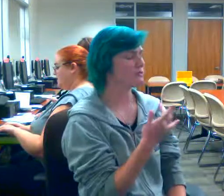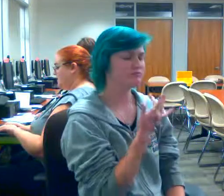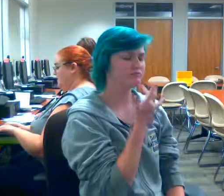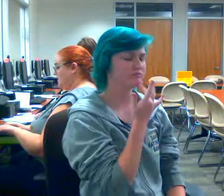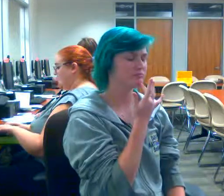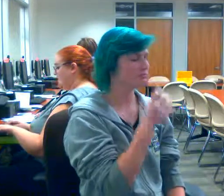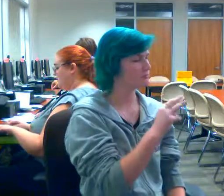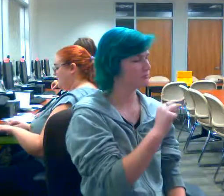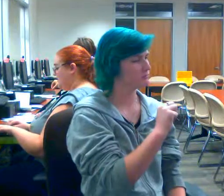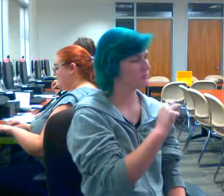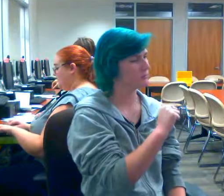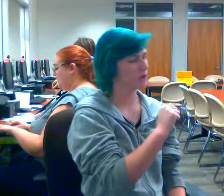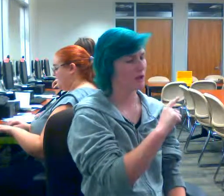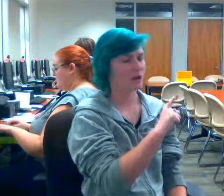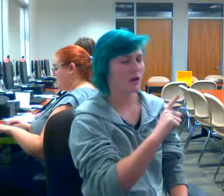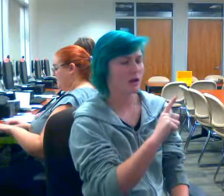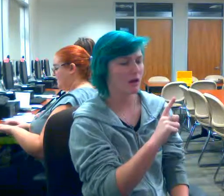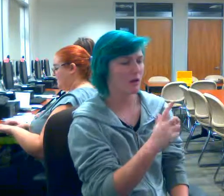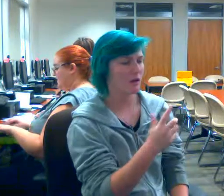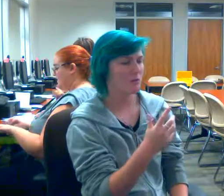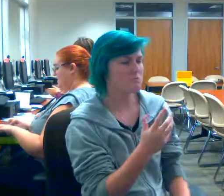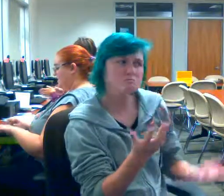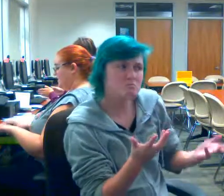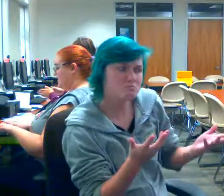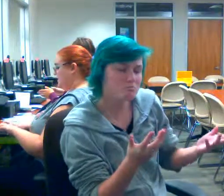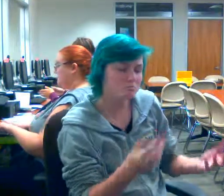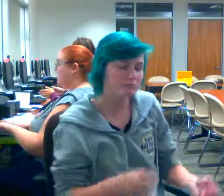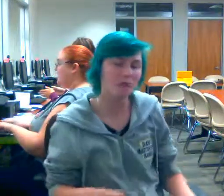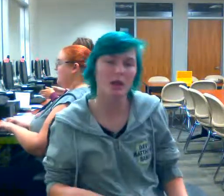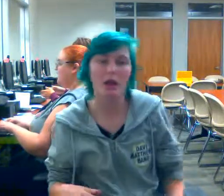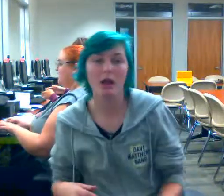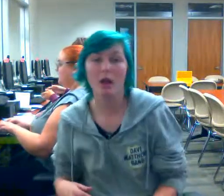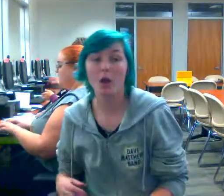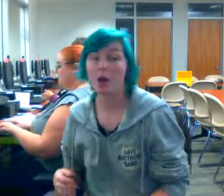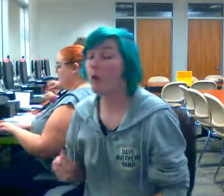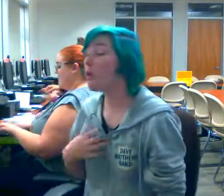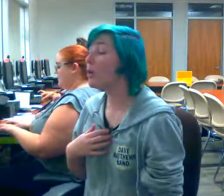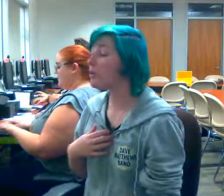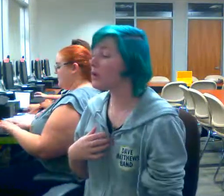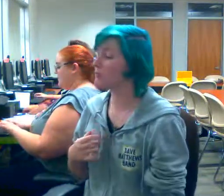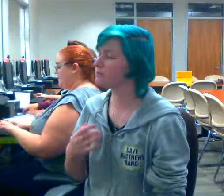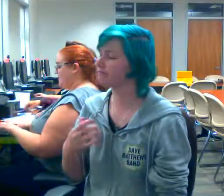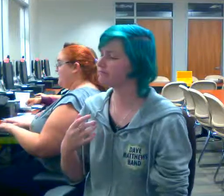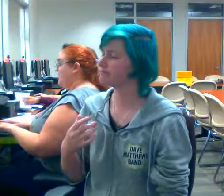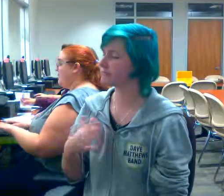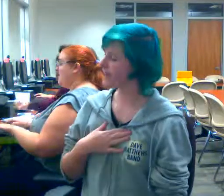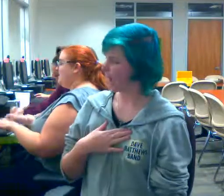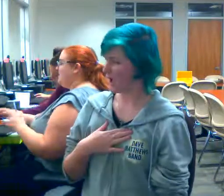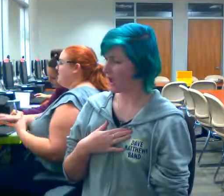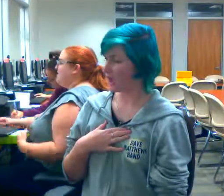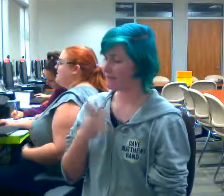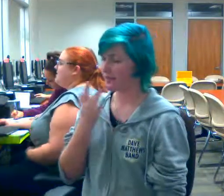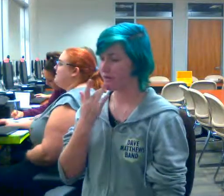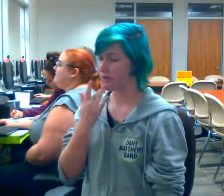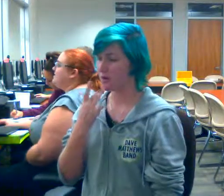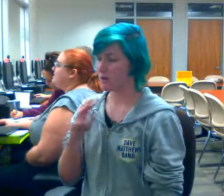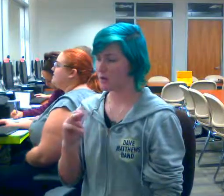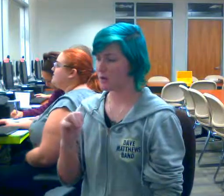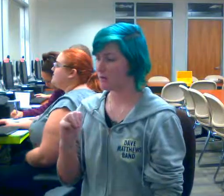And then where is this? Part of that, I think. You better check that. do upload it before something goes wrong?